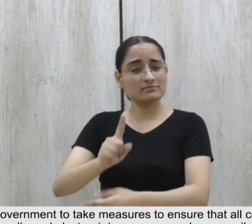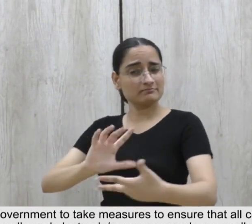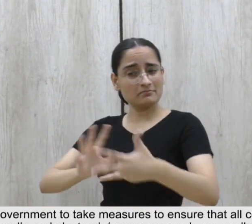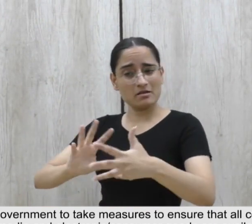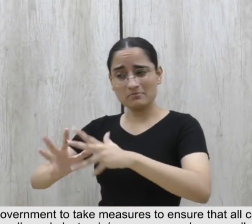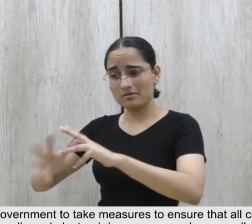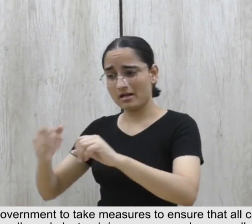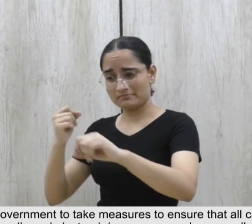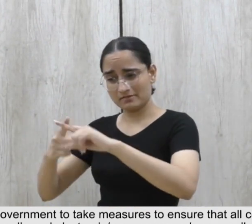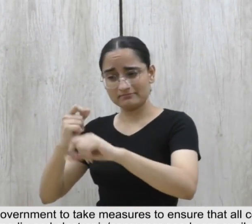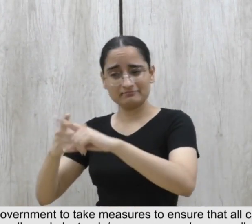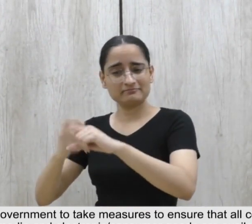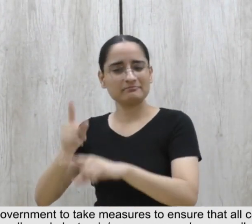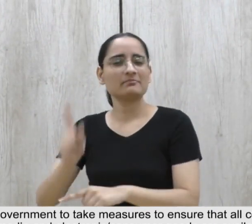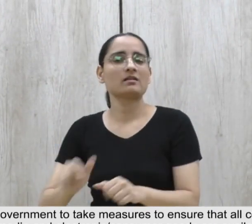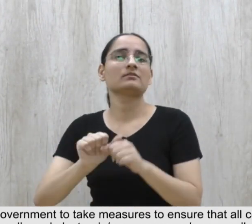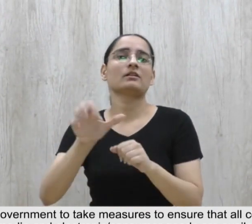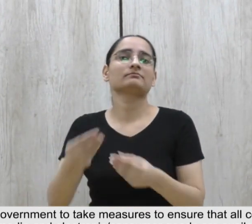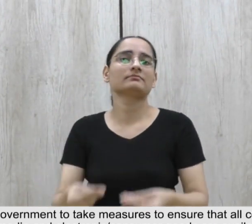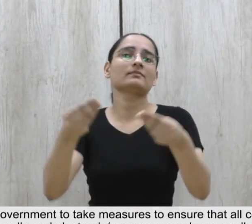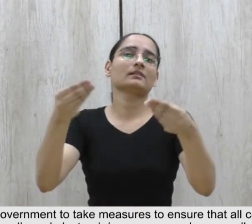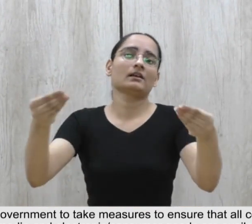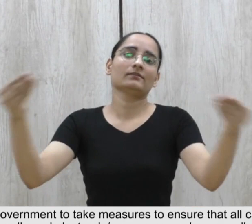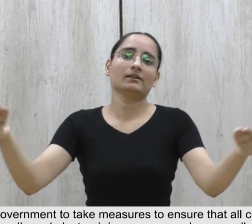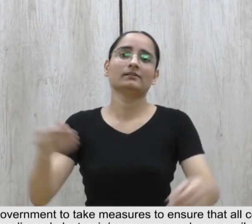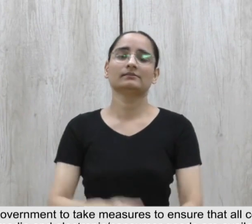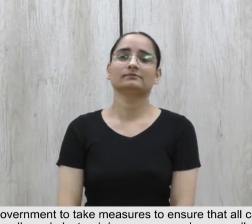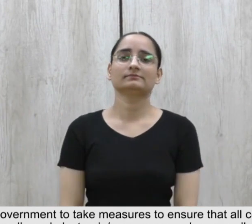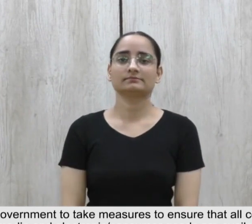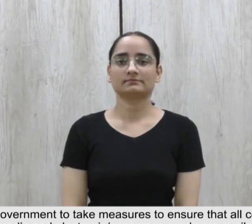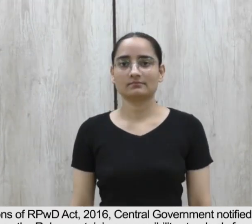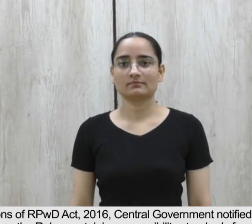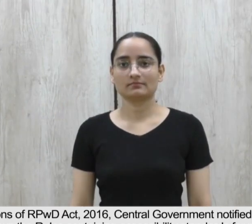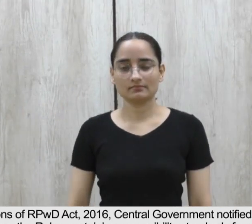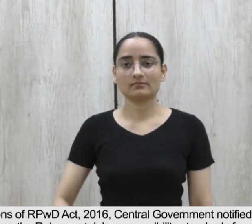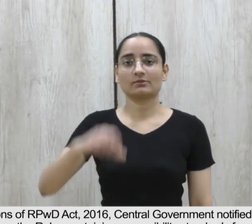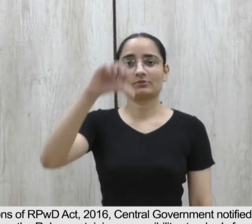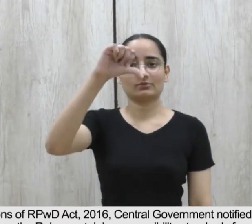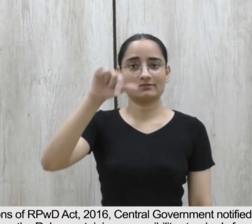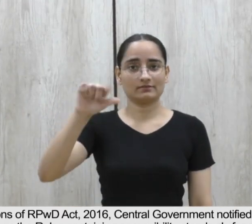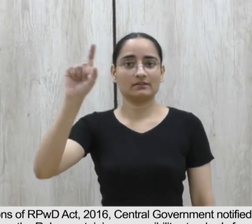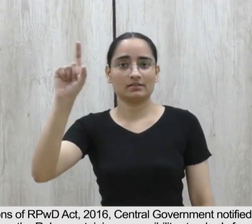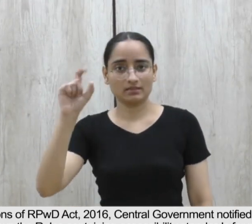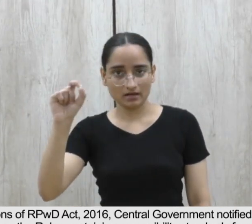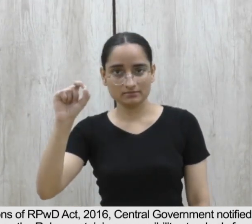available in universal design..9. As